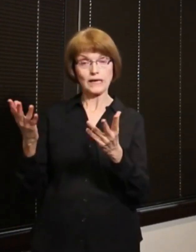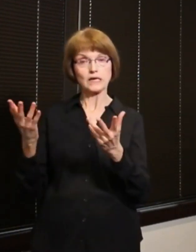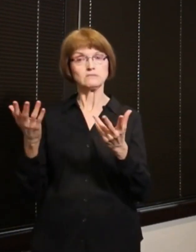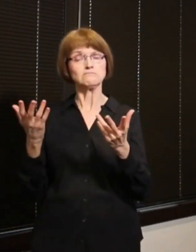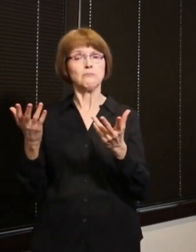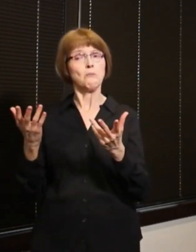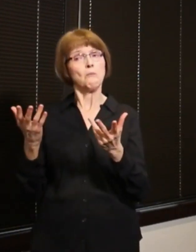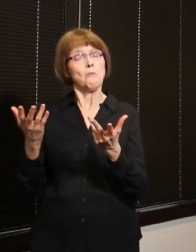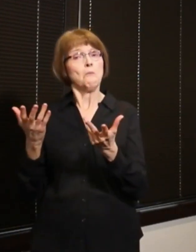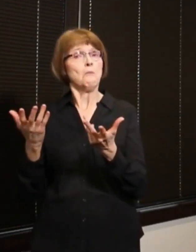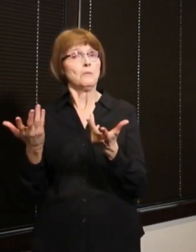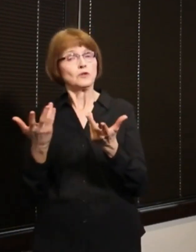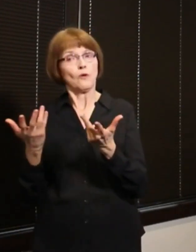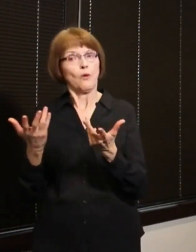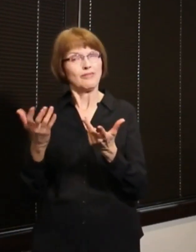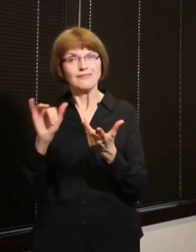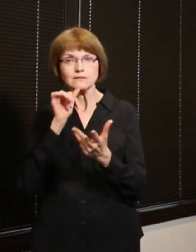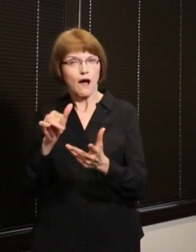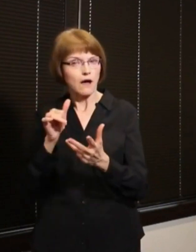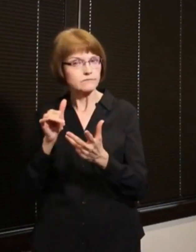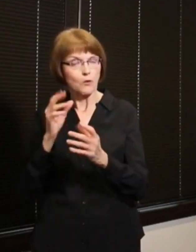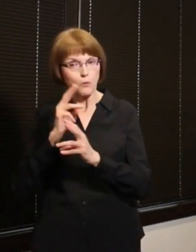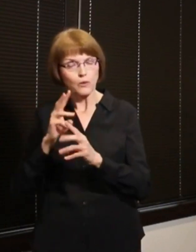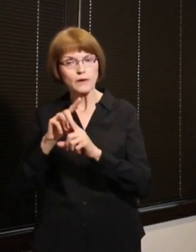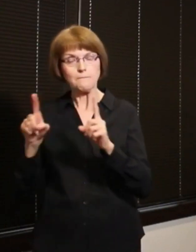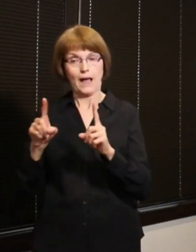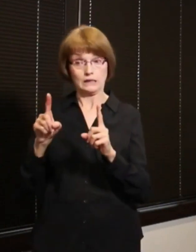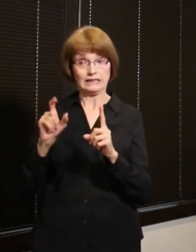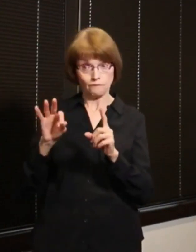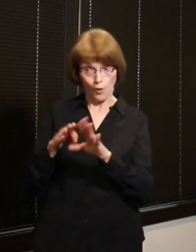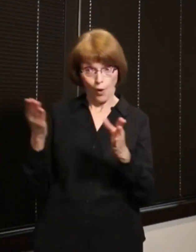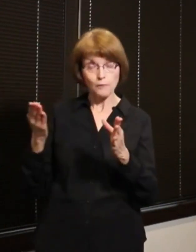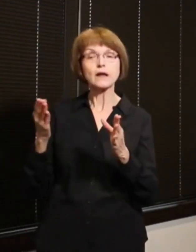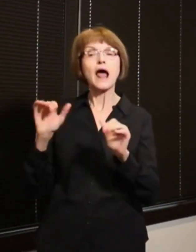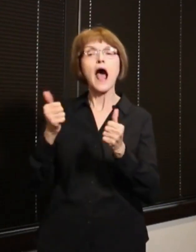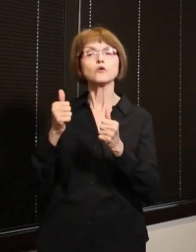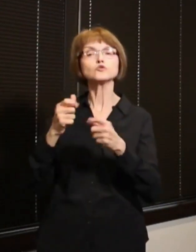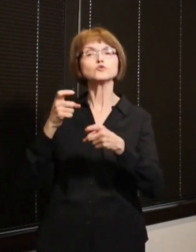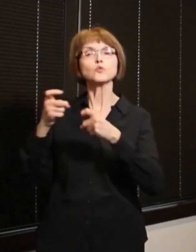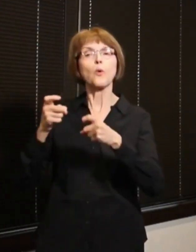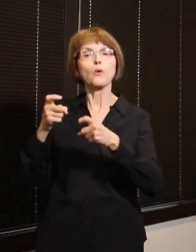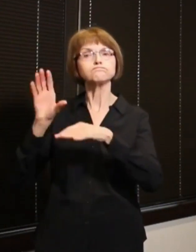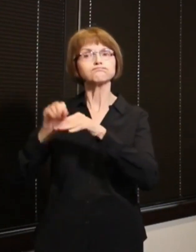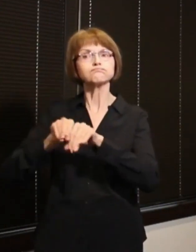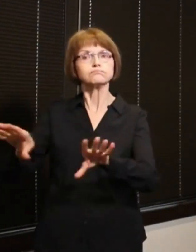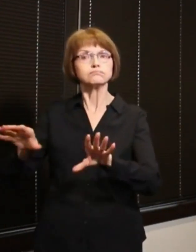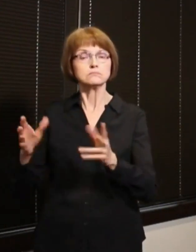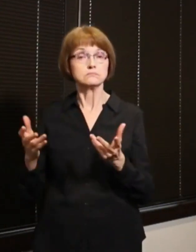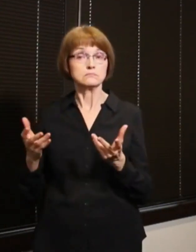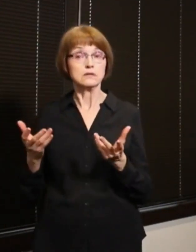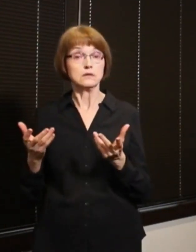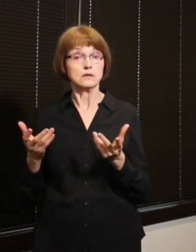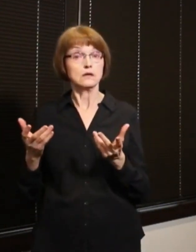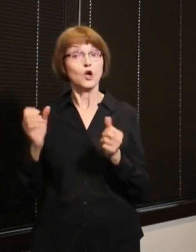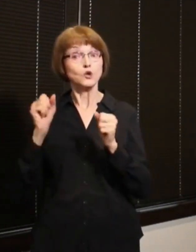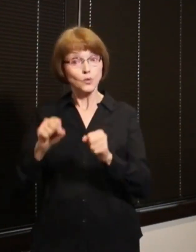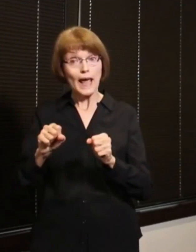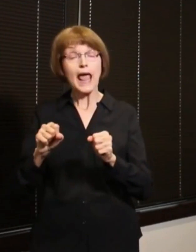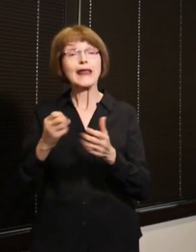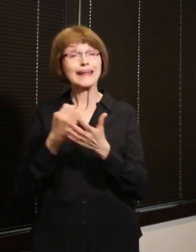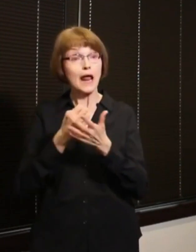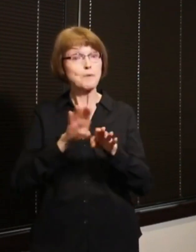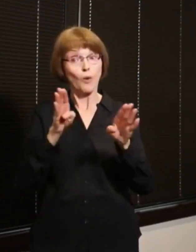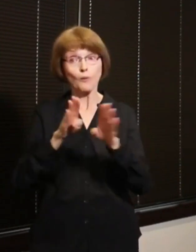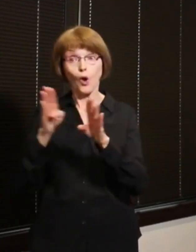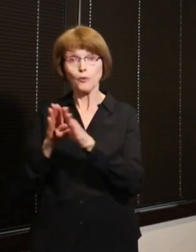mechanisms that we have in place to really control spread you can you can control spread while opening the economy